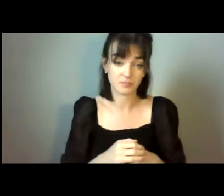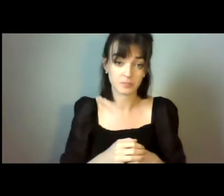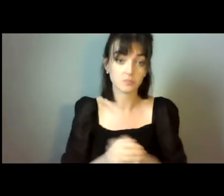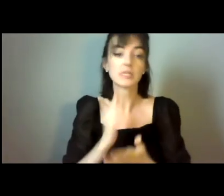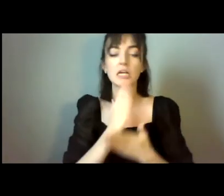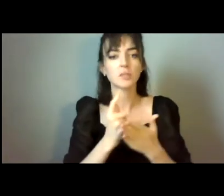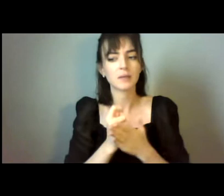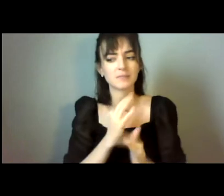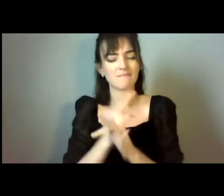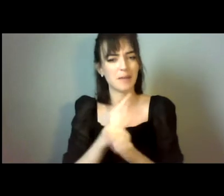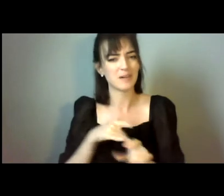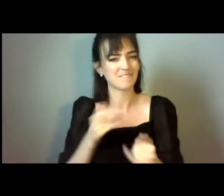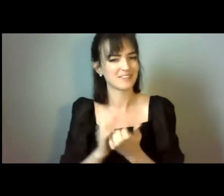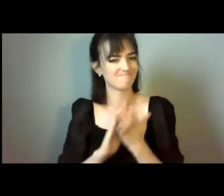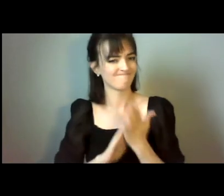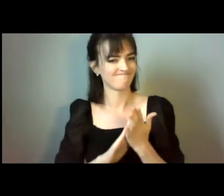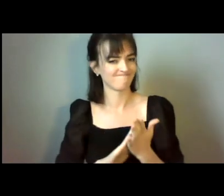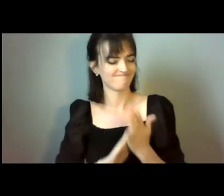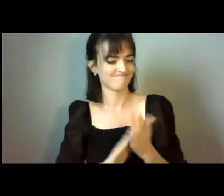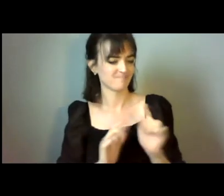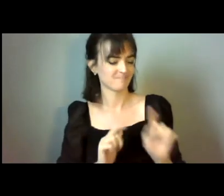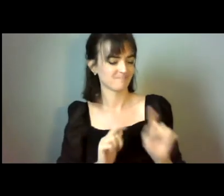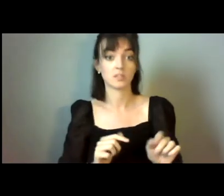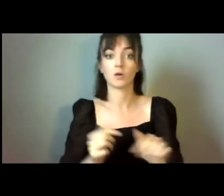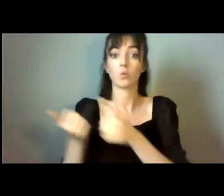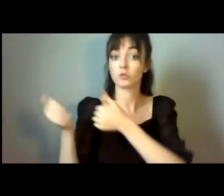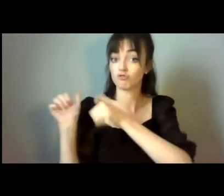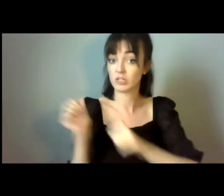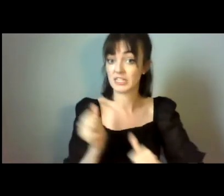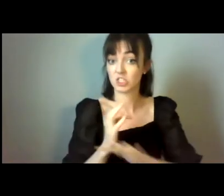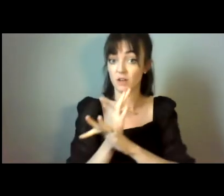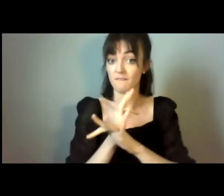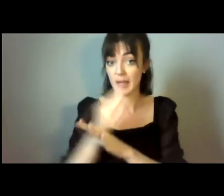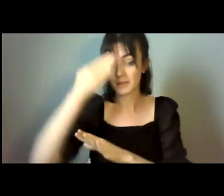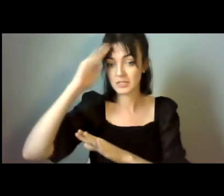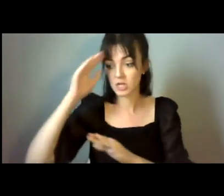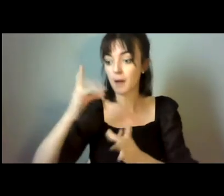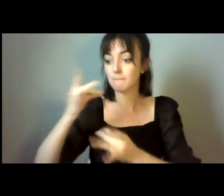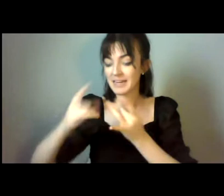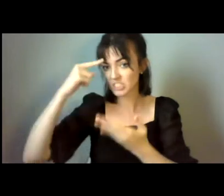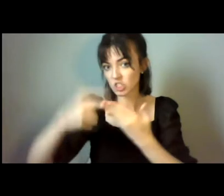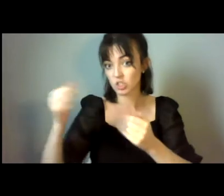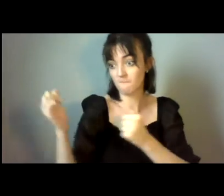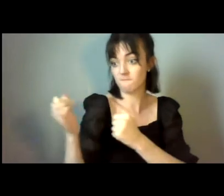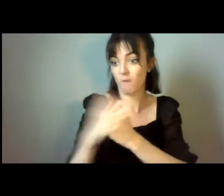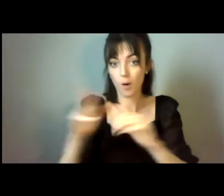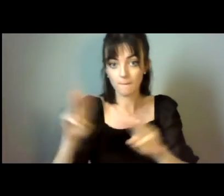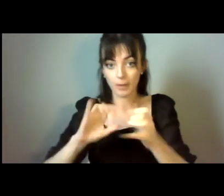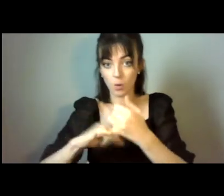resistance. Traditionally families in Ireland have been making decisions for their loved ones living with dementia